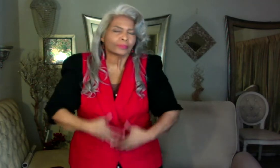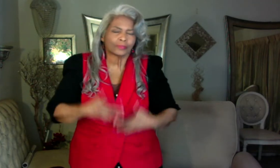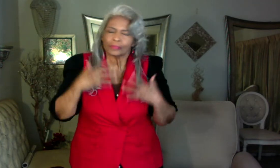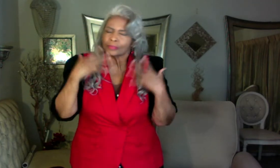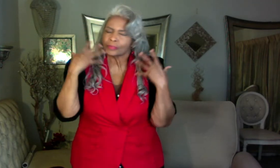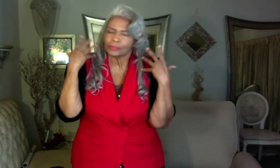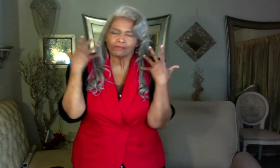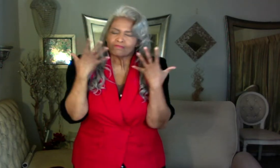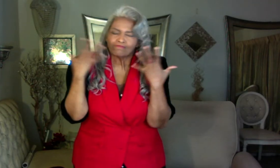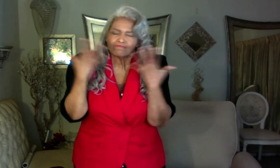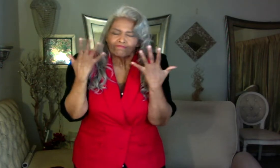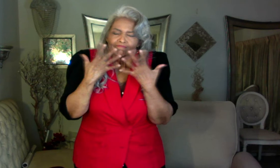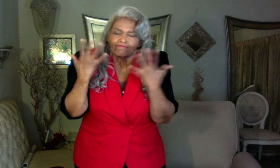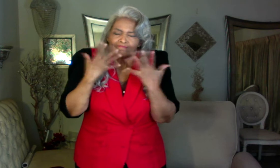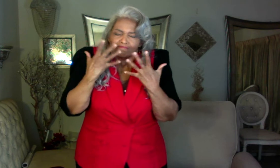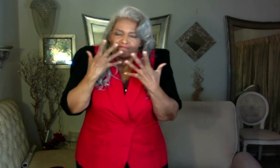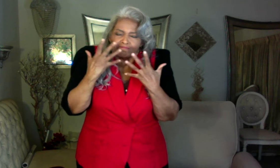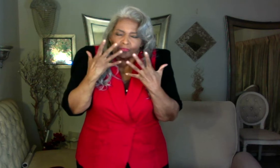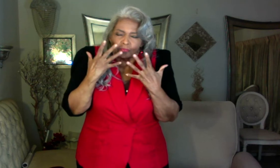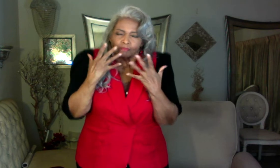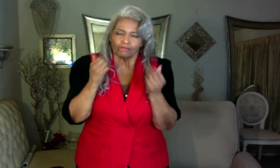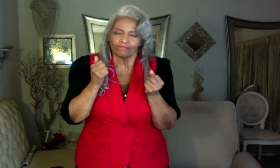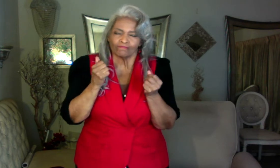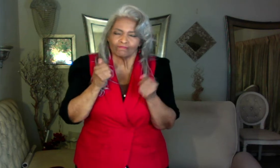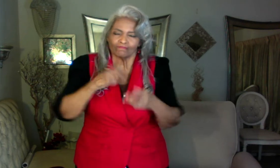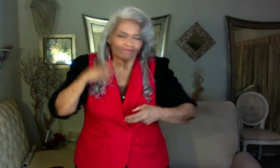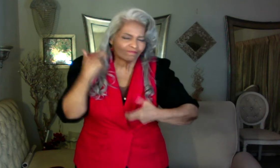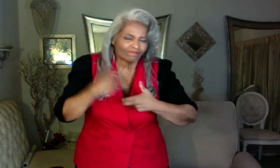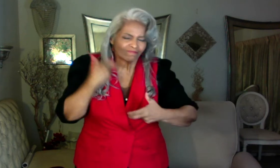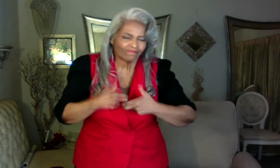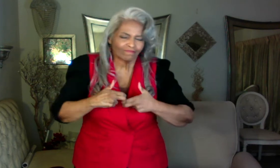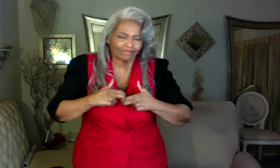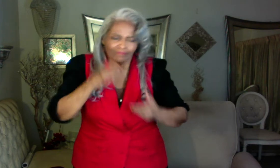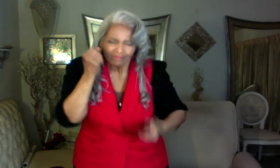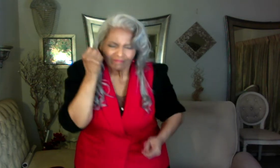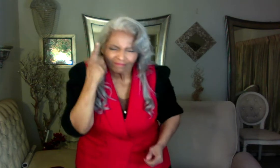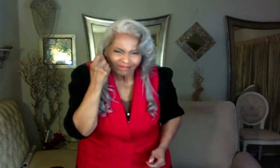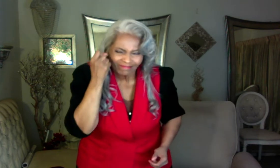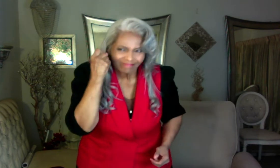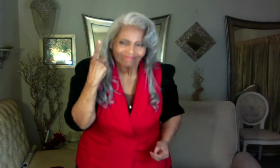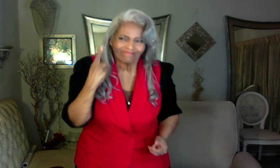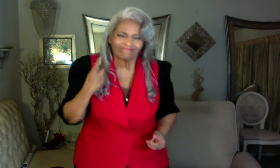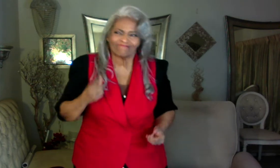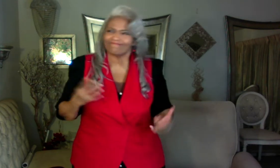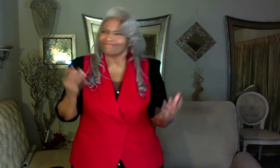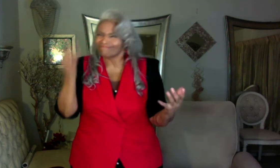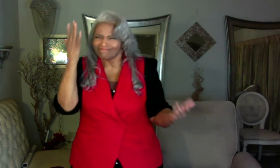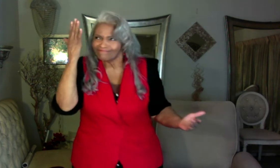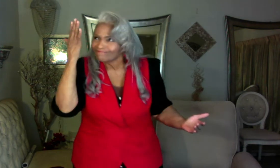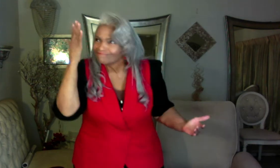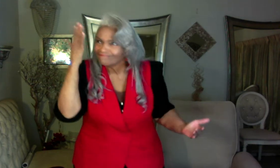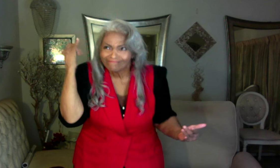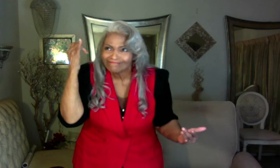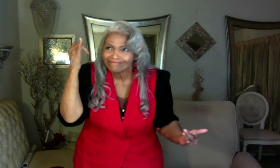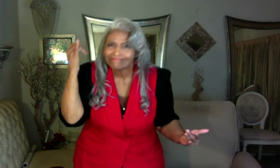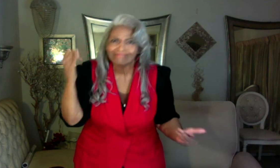Oh, oh man. It's hard to understand why,